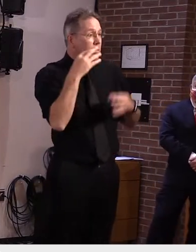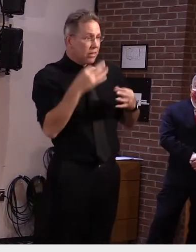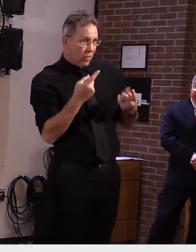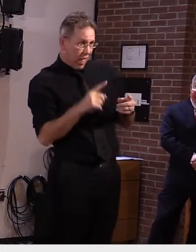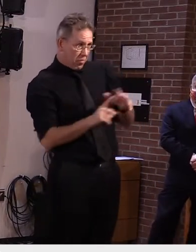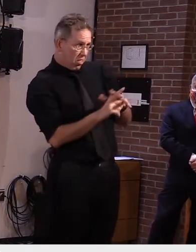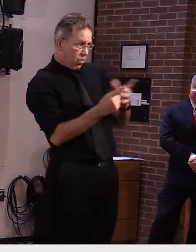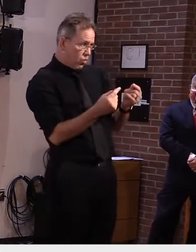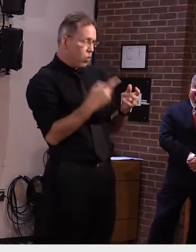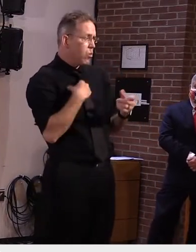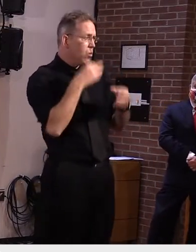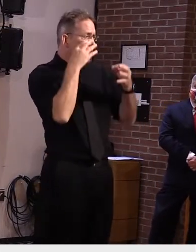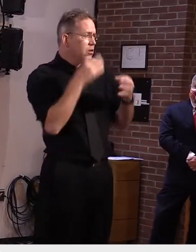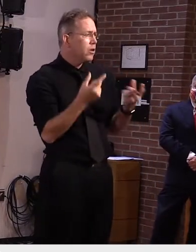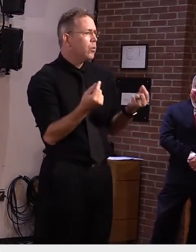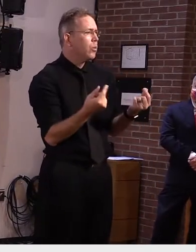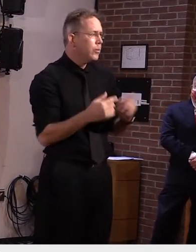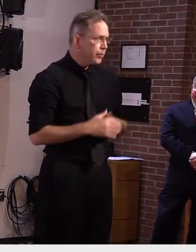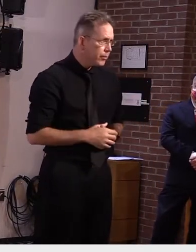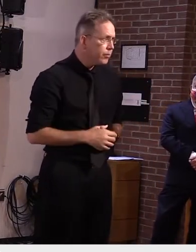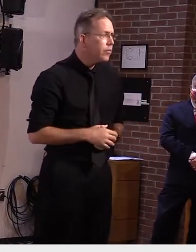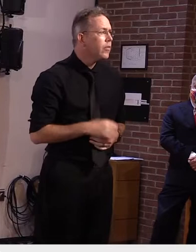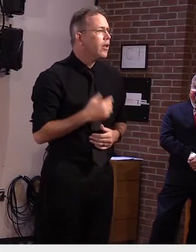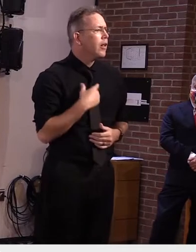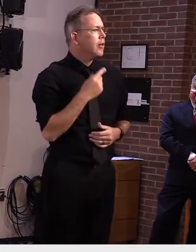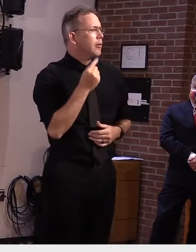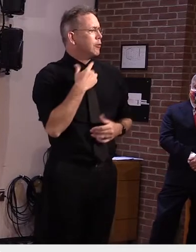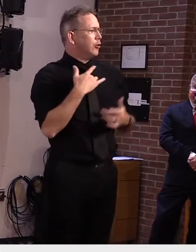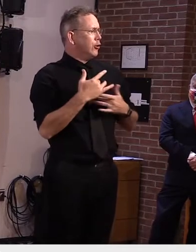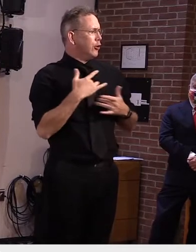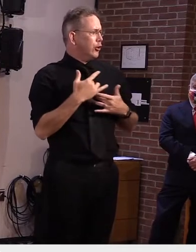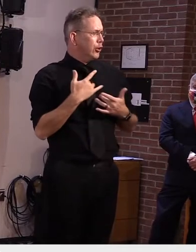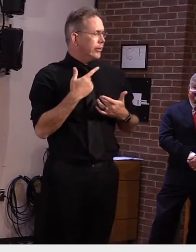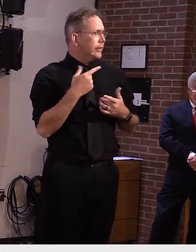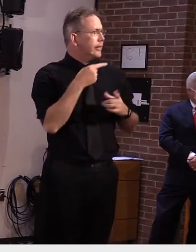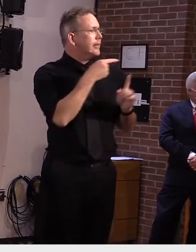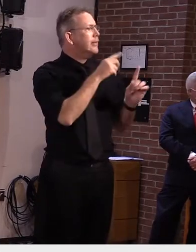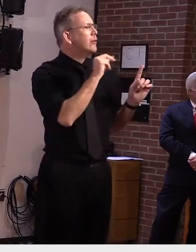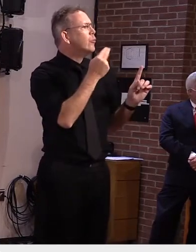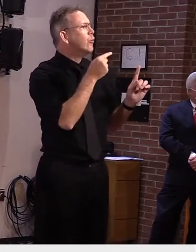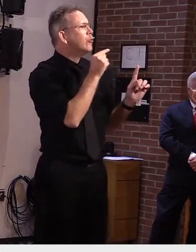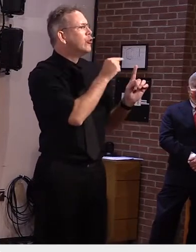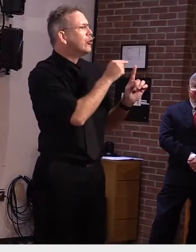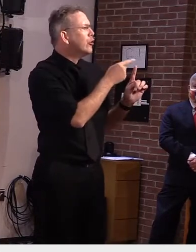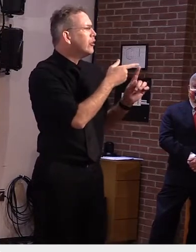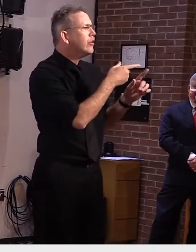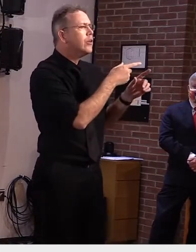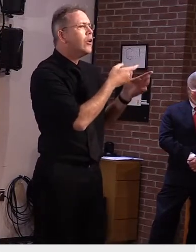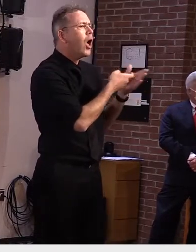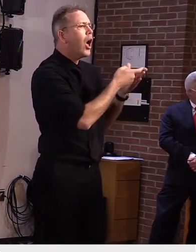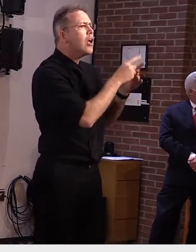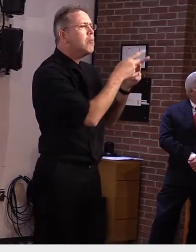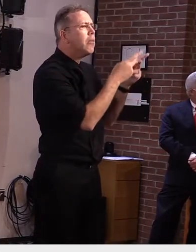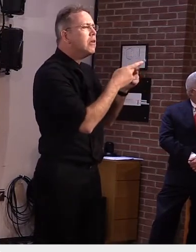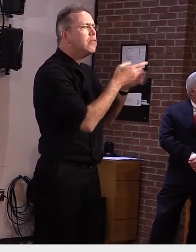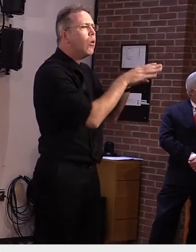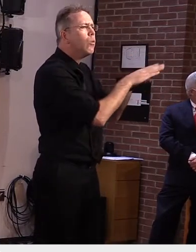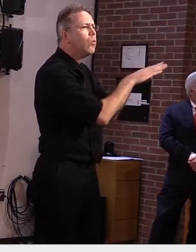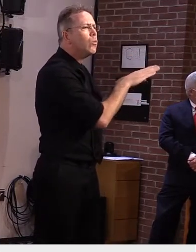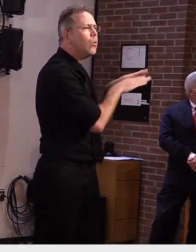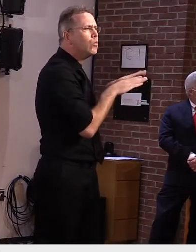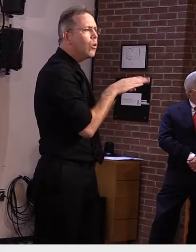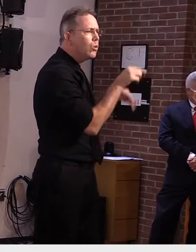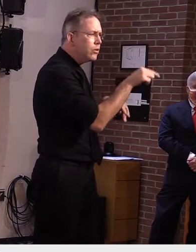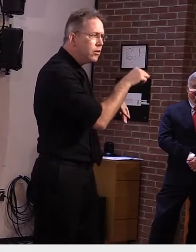about with New Hampshire shutting down their facilities, for instance, what impact that will have on